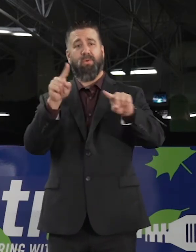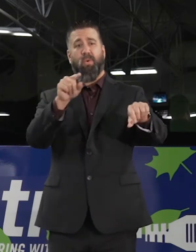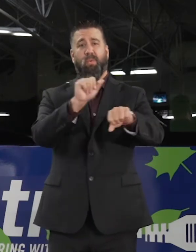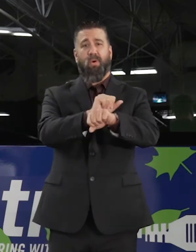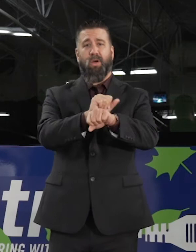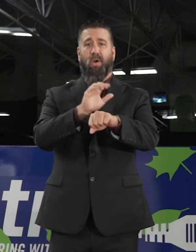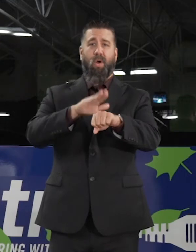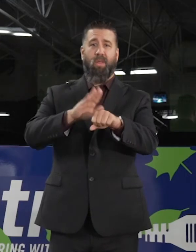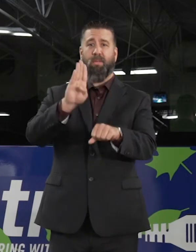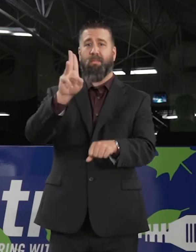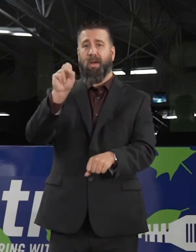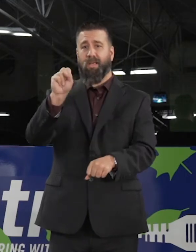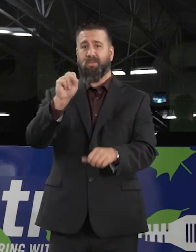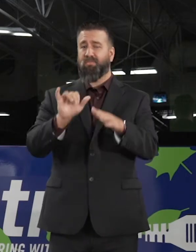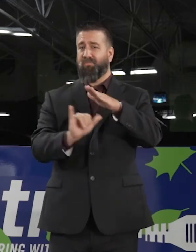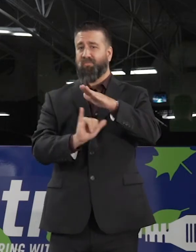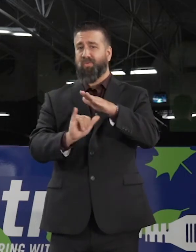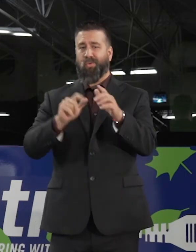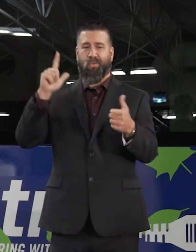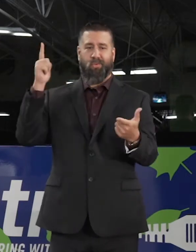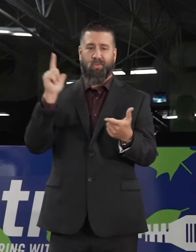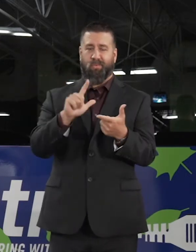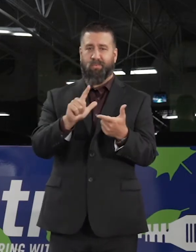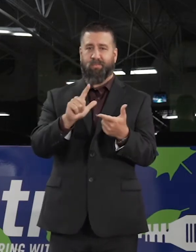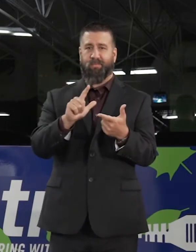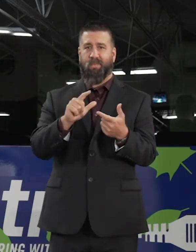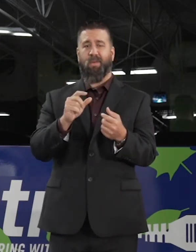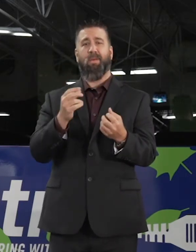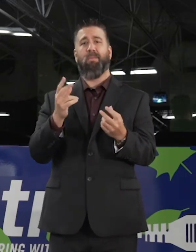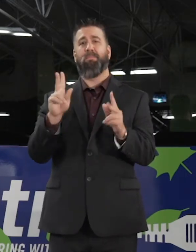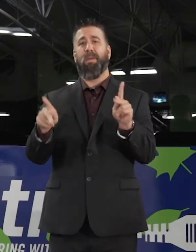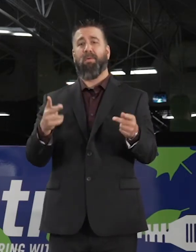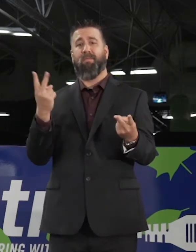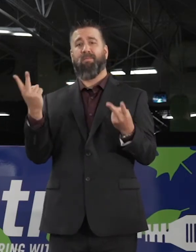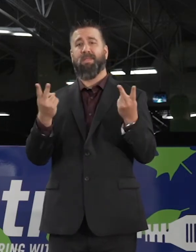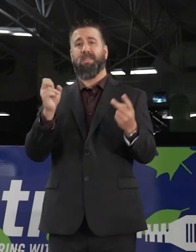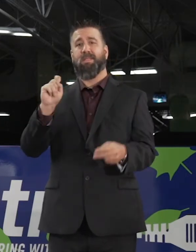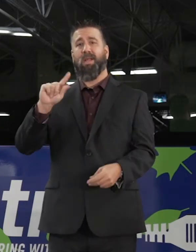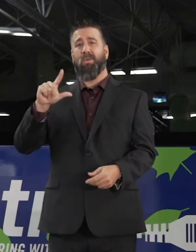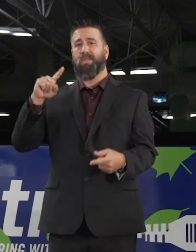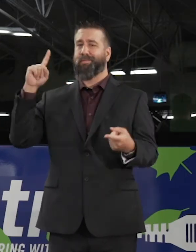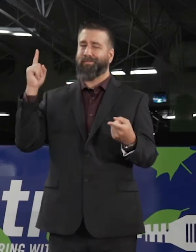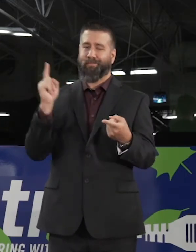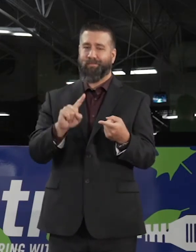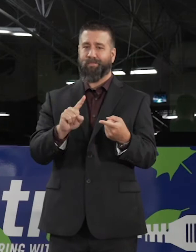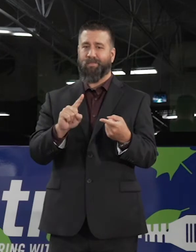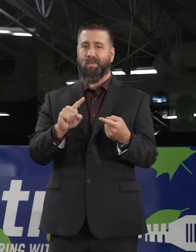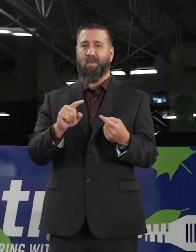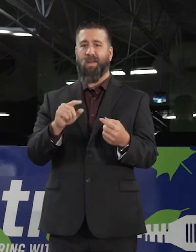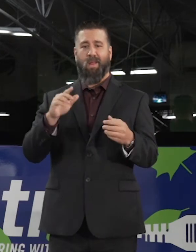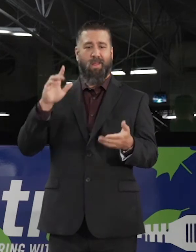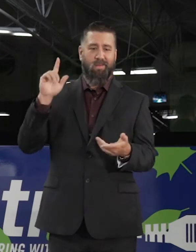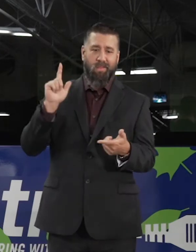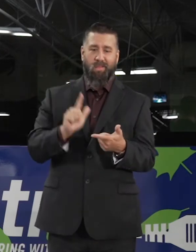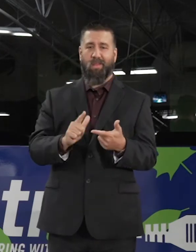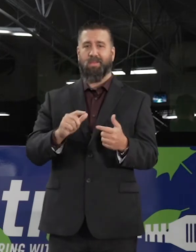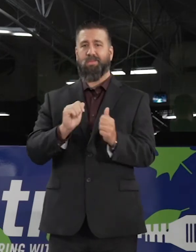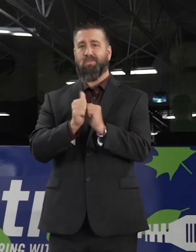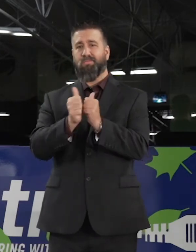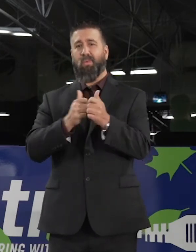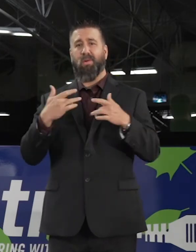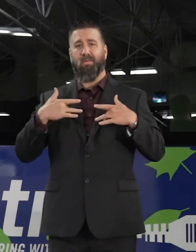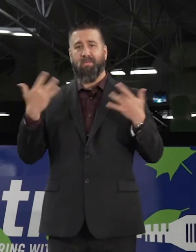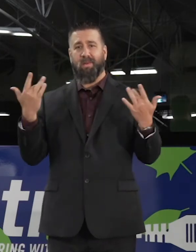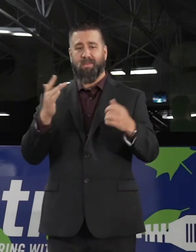to St. Louis, fewer concerts, fewer sporting events. And all of these has had an impact, a significant impact